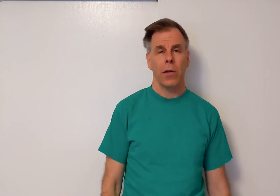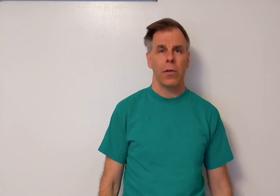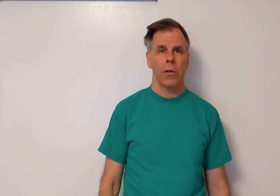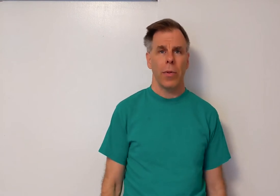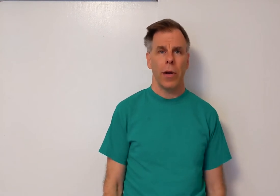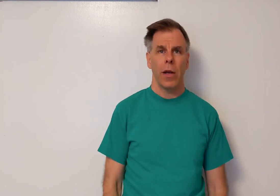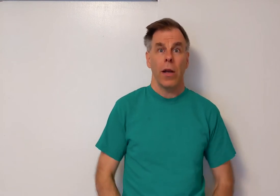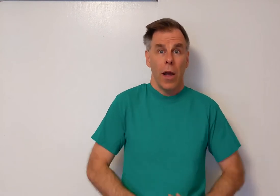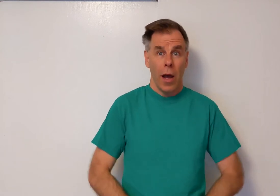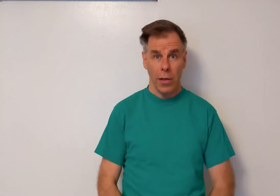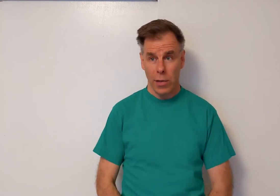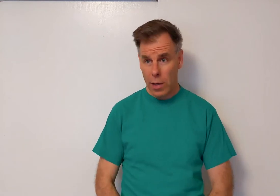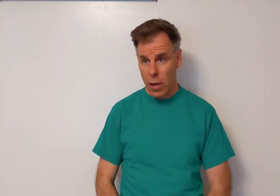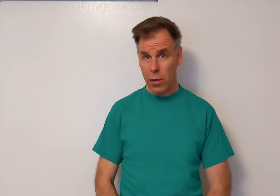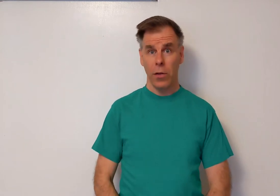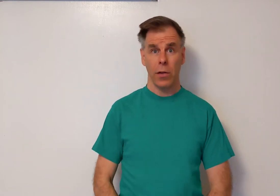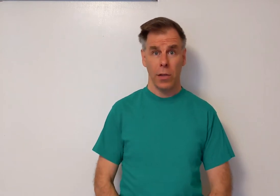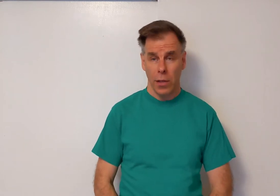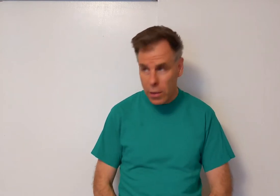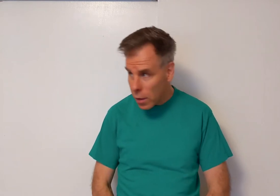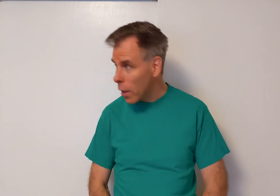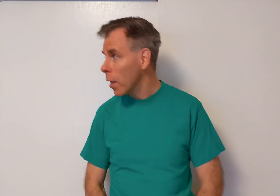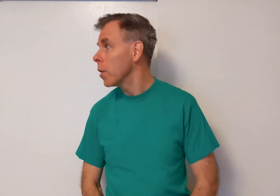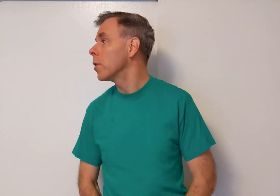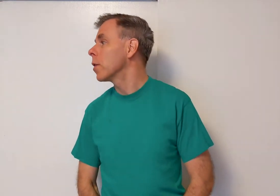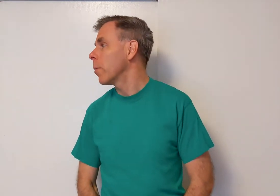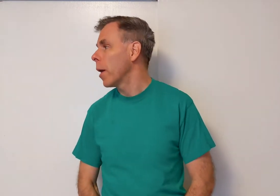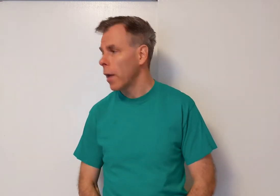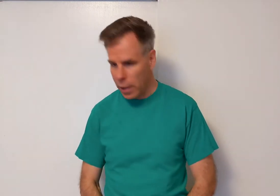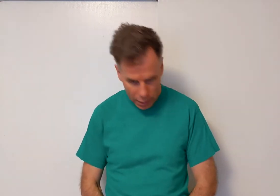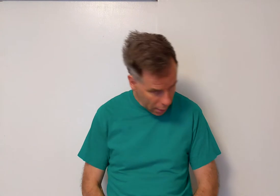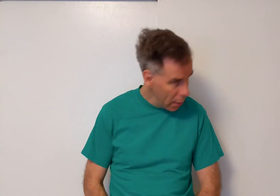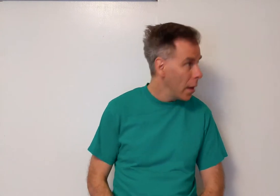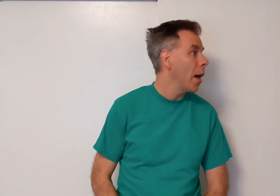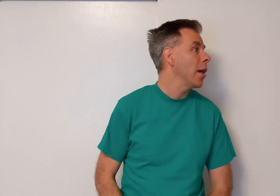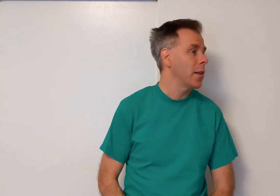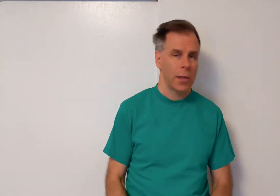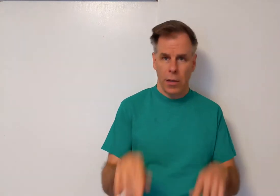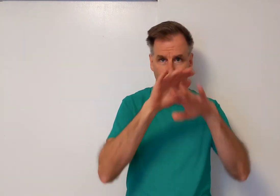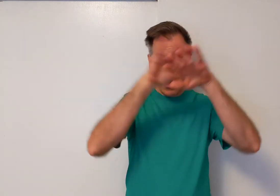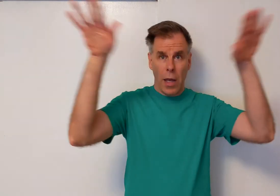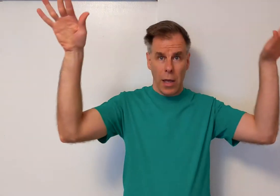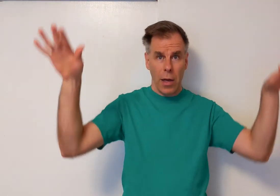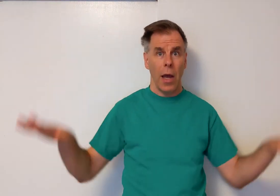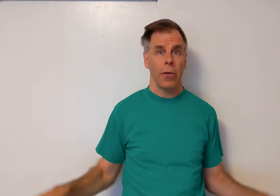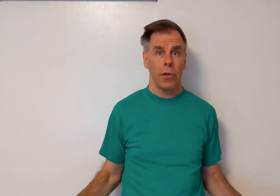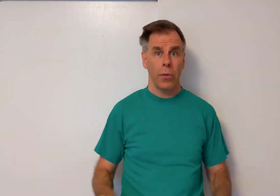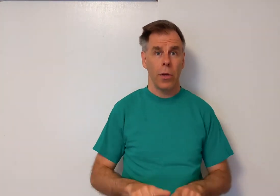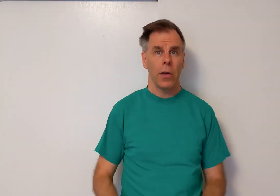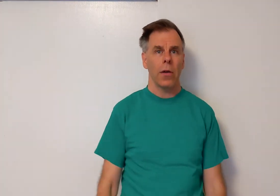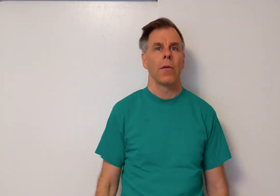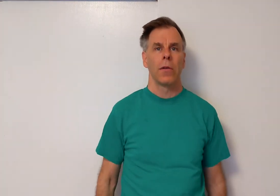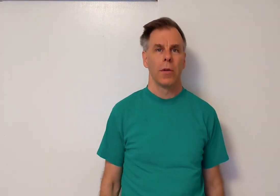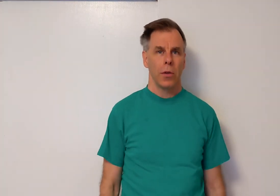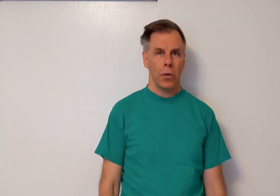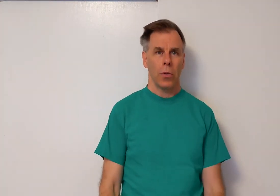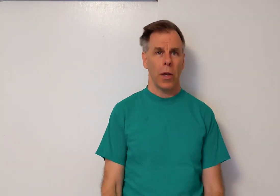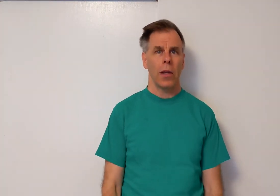going to do the part. I stand on the seat and I stick my head. I stick my head out the window. Ready?